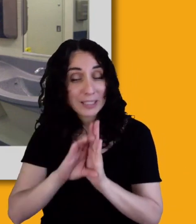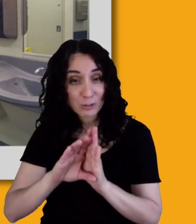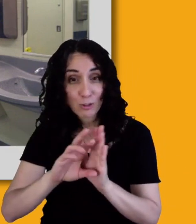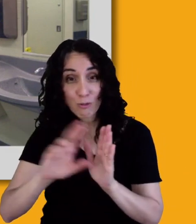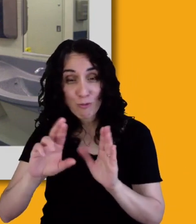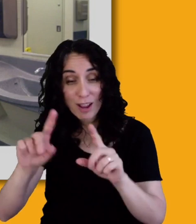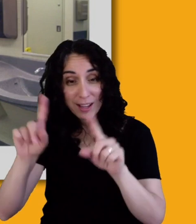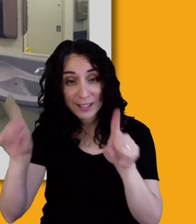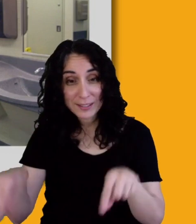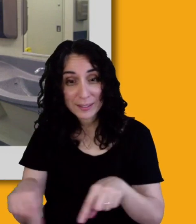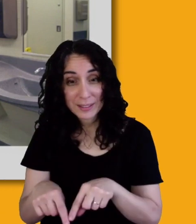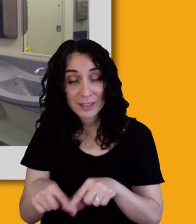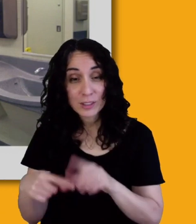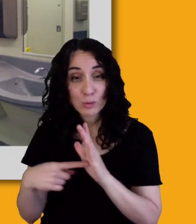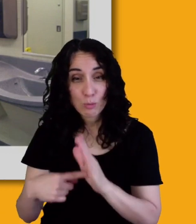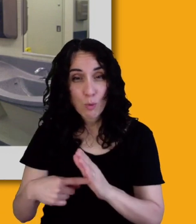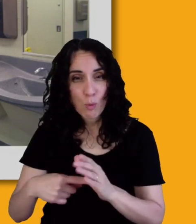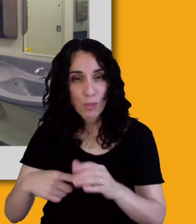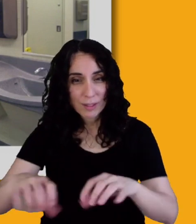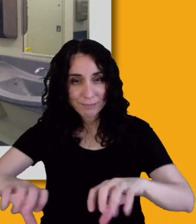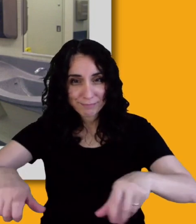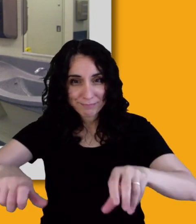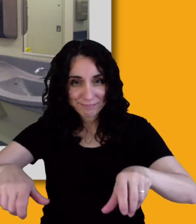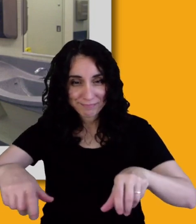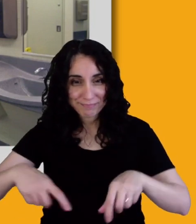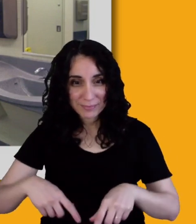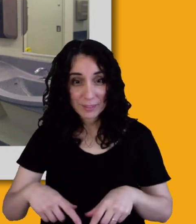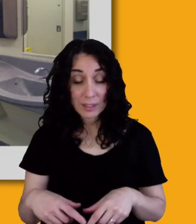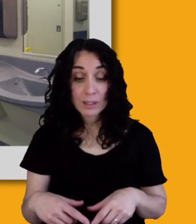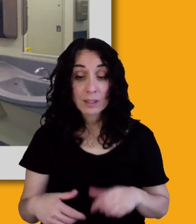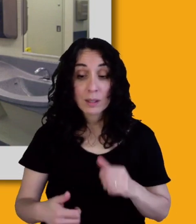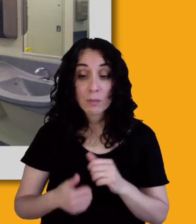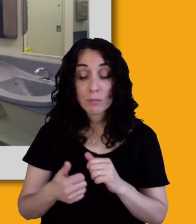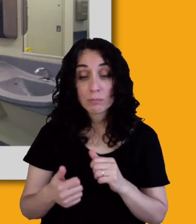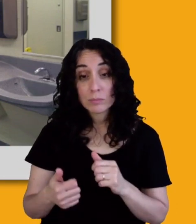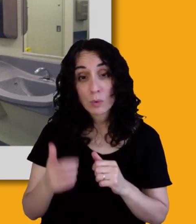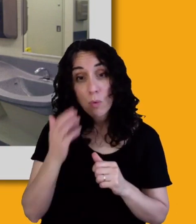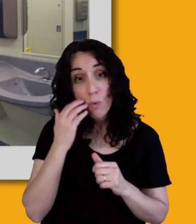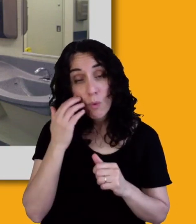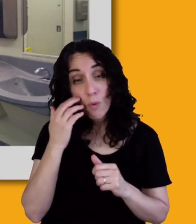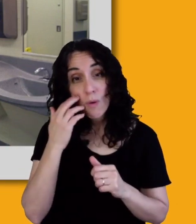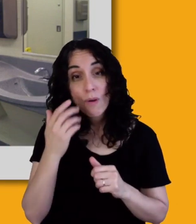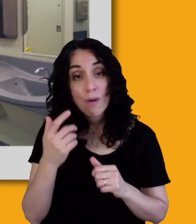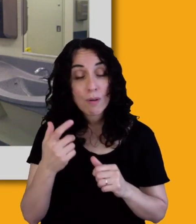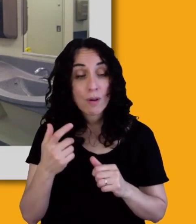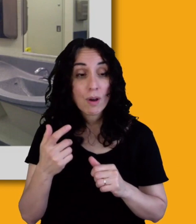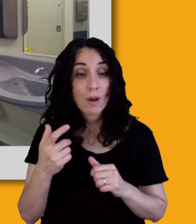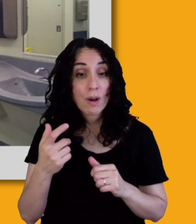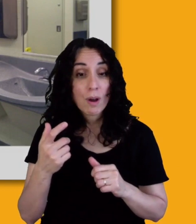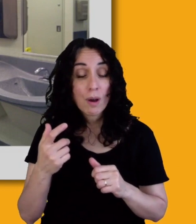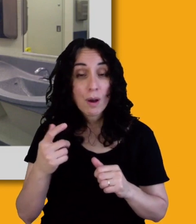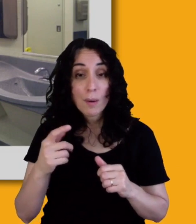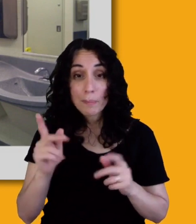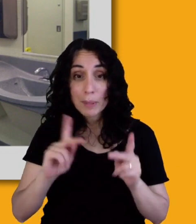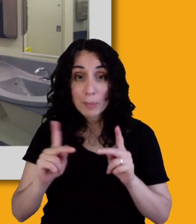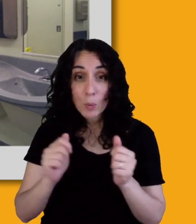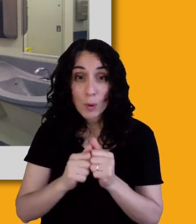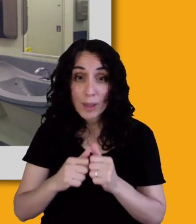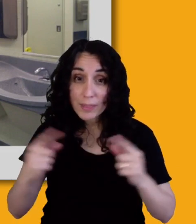um, as most of, you know, the higher and lower sinks, um, are part of the requirements for people who use chairs. And this is a, and also a